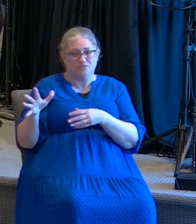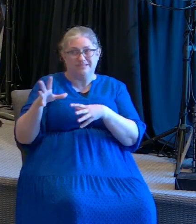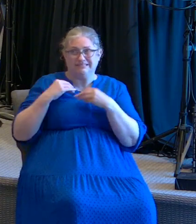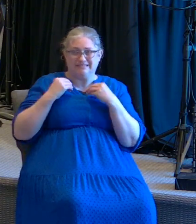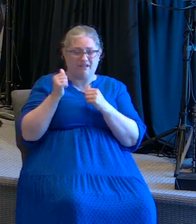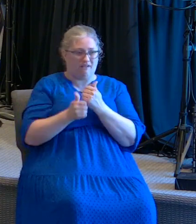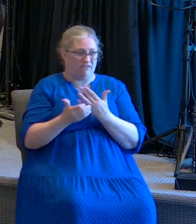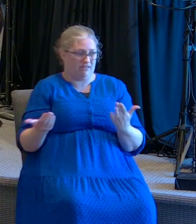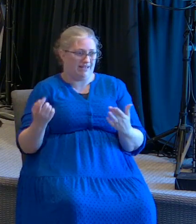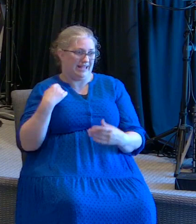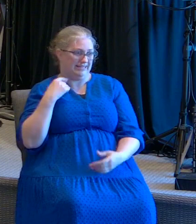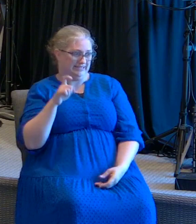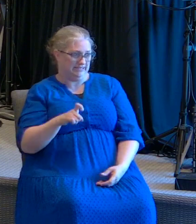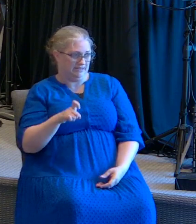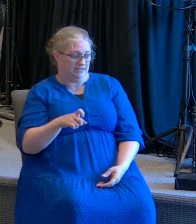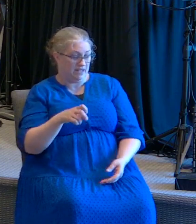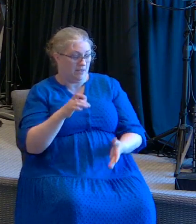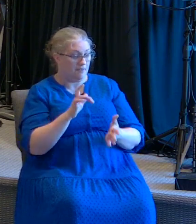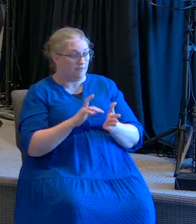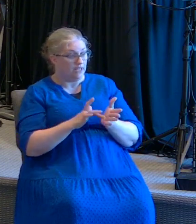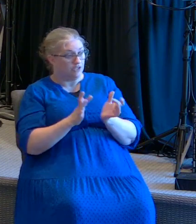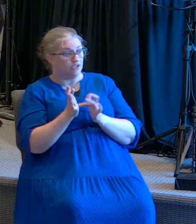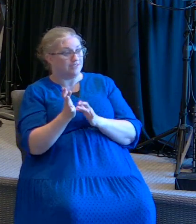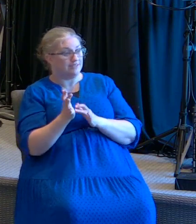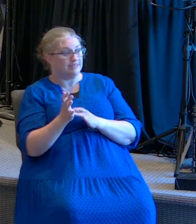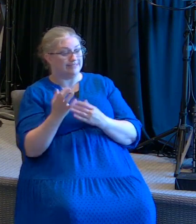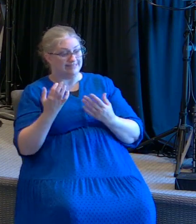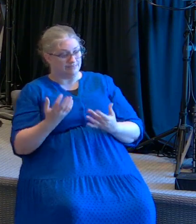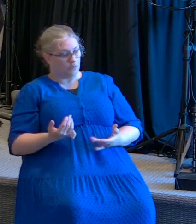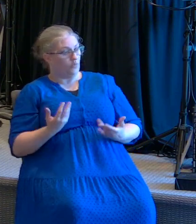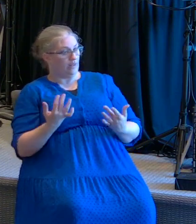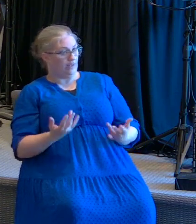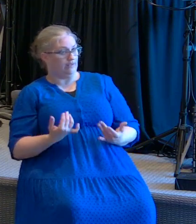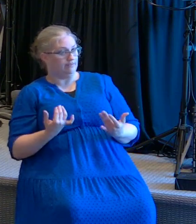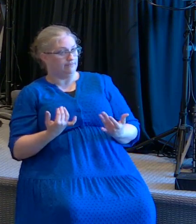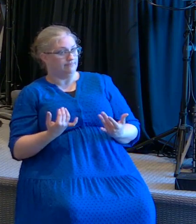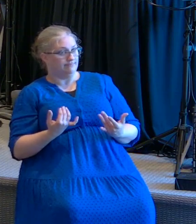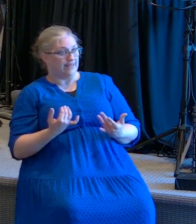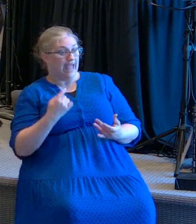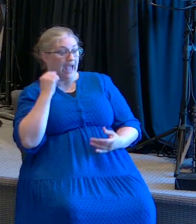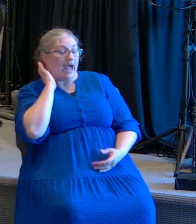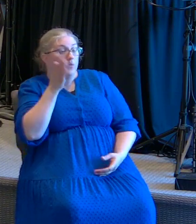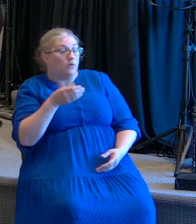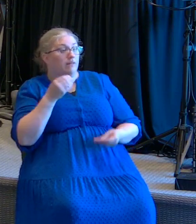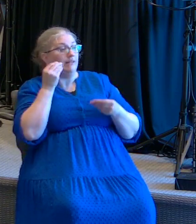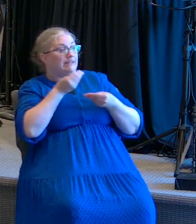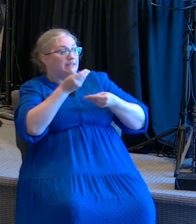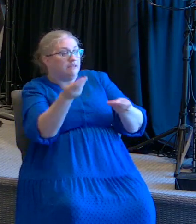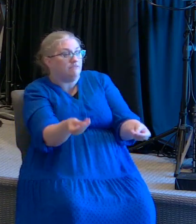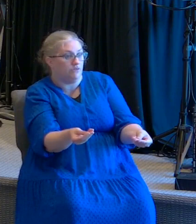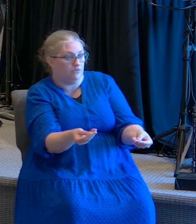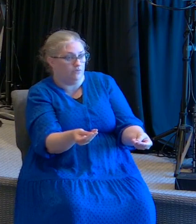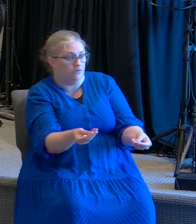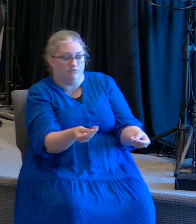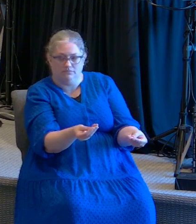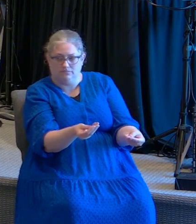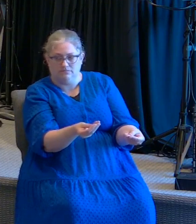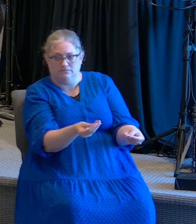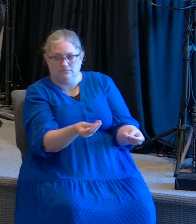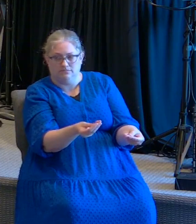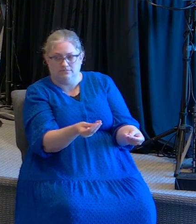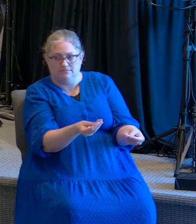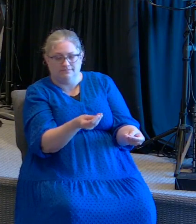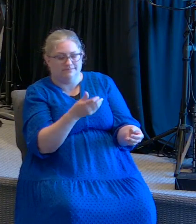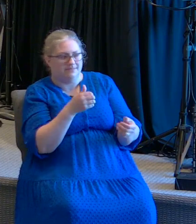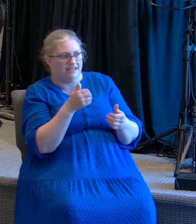And Jesus stands ready to say, I'm going to give you what you need to believe me for what you need. Y Dios está ahí listo